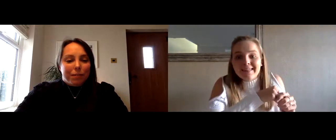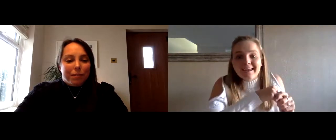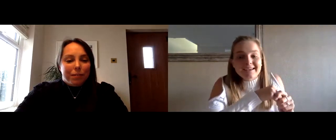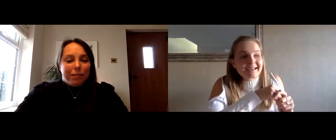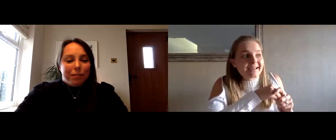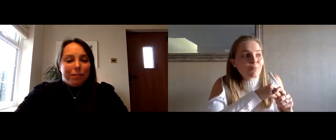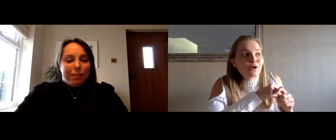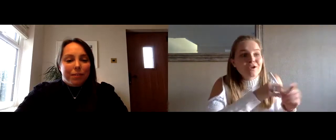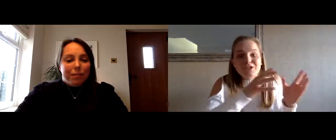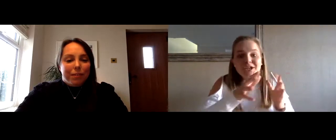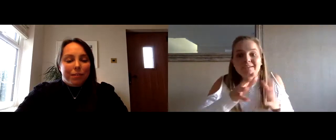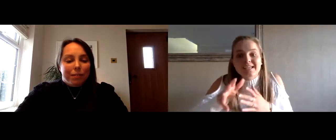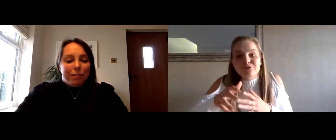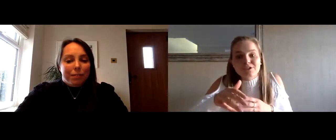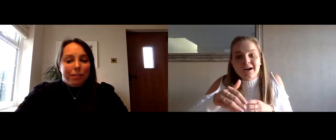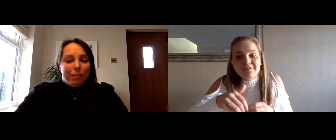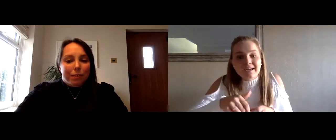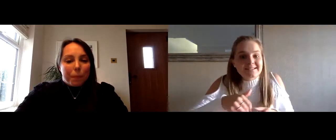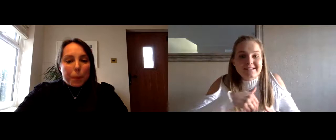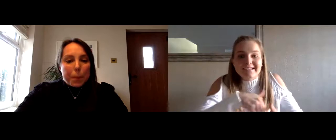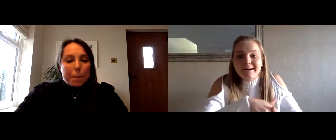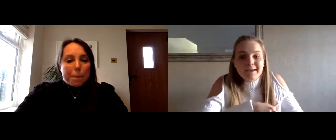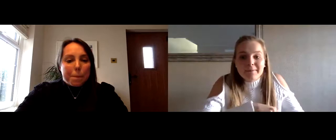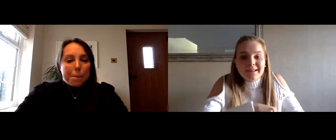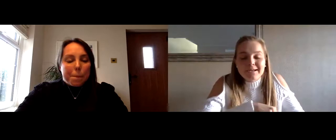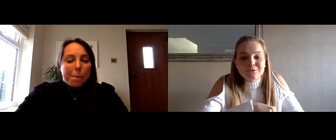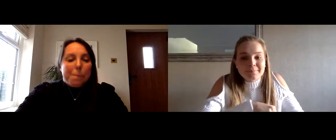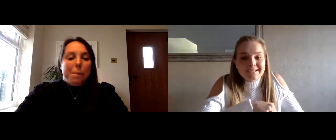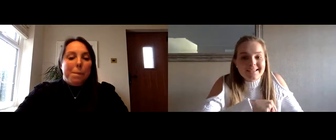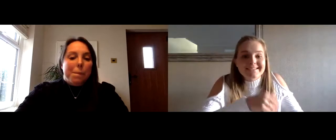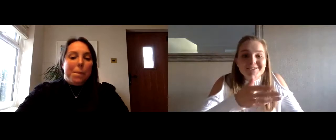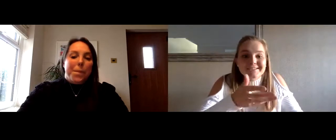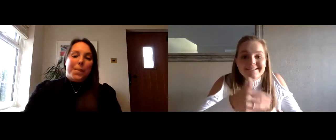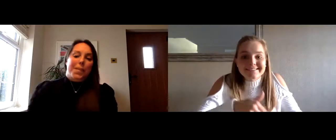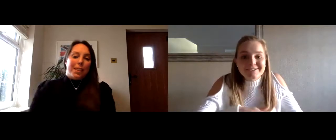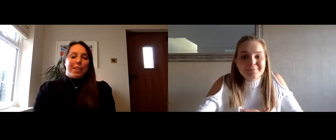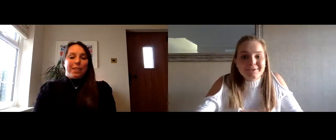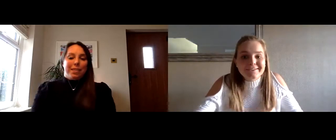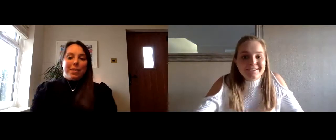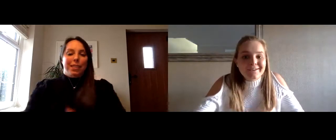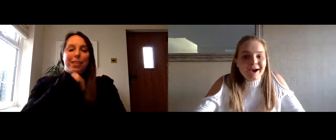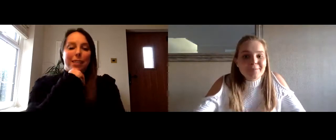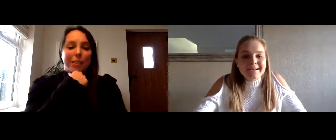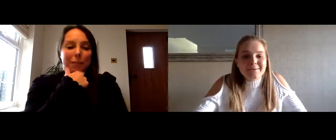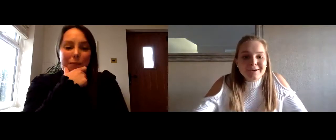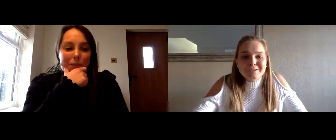but i think what you've achieved since retiring in setting up Beth Tweddle Gymnastics and as you said touched upon you know opening up your own